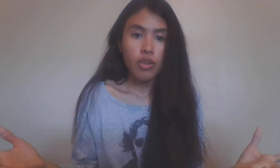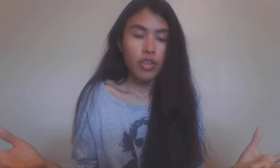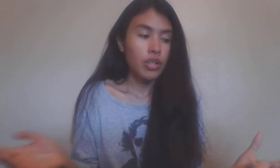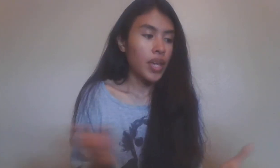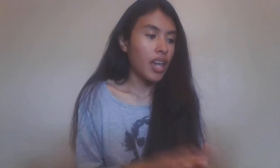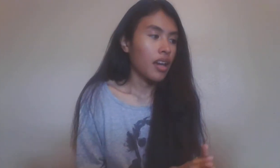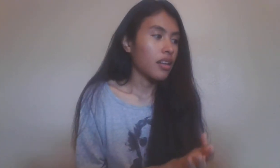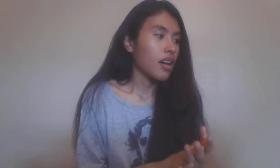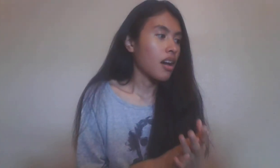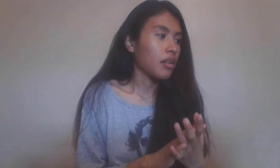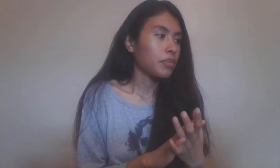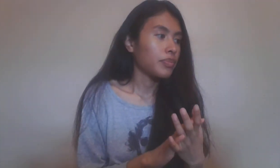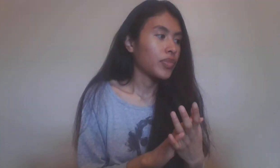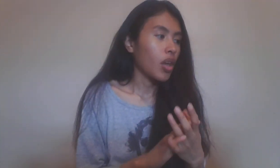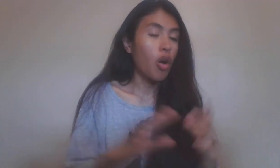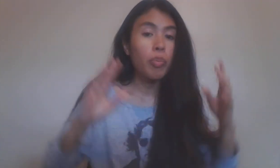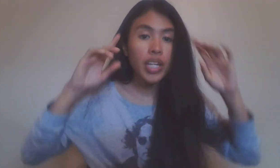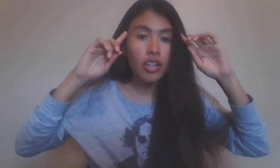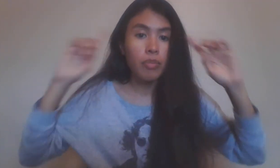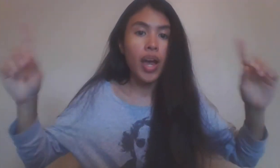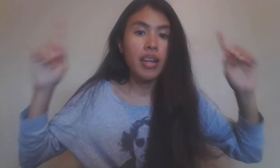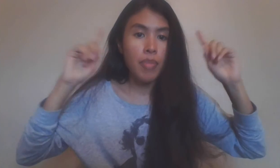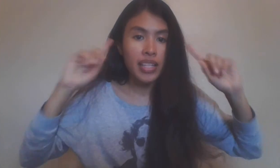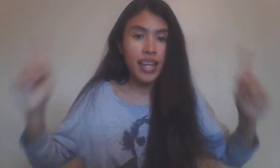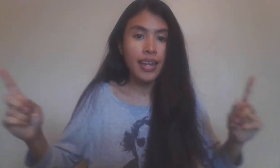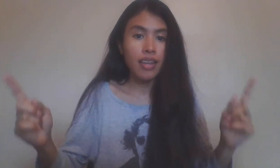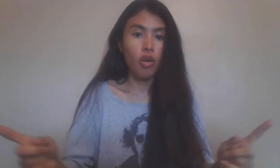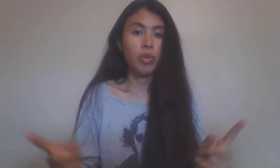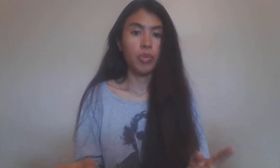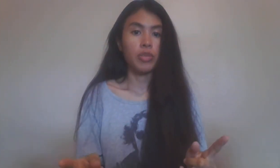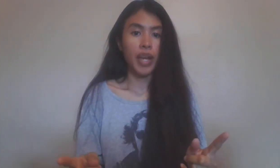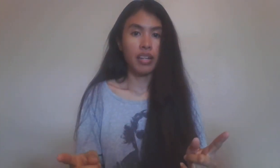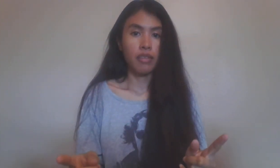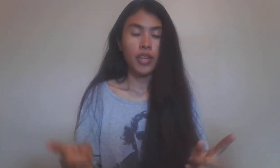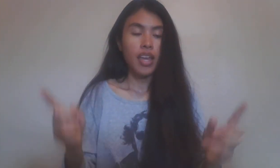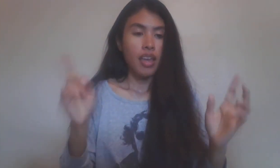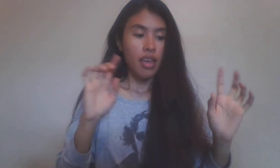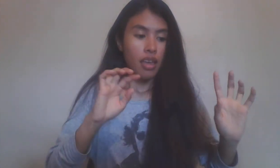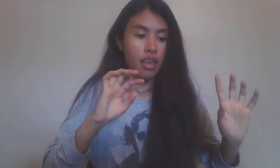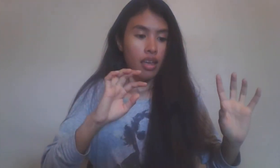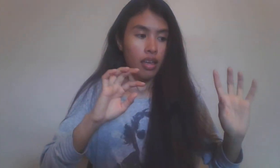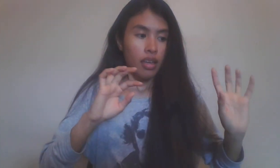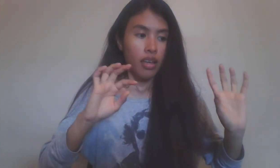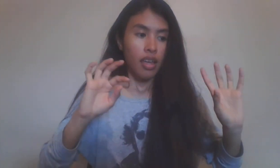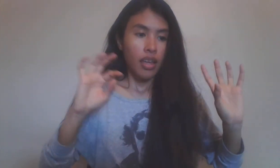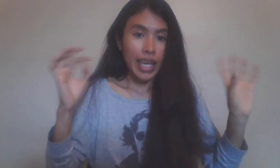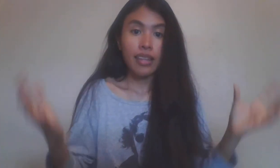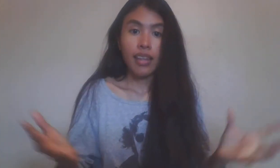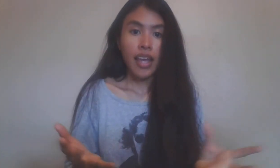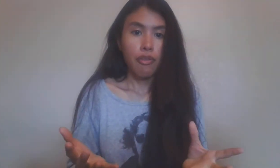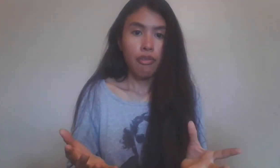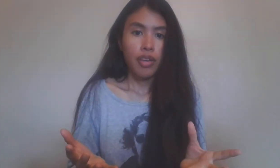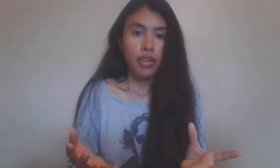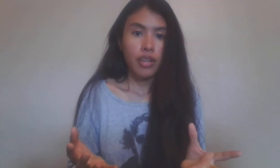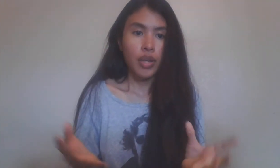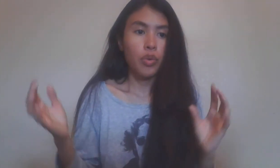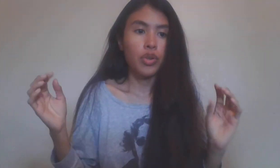all that you can, um, opening your mind, maintaining an open perspective in life in order